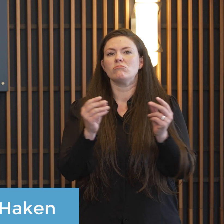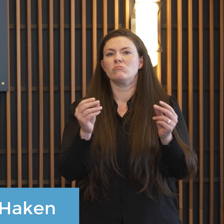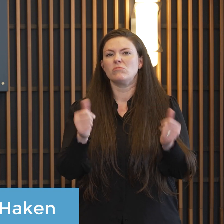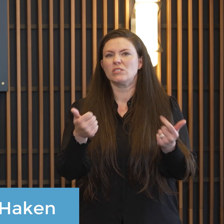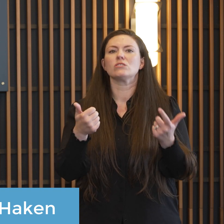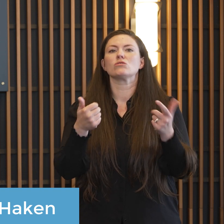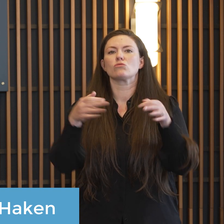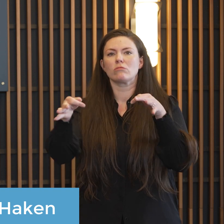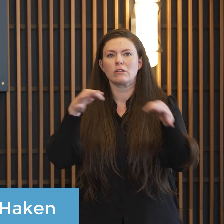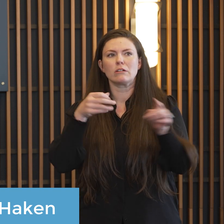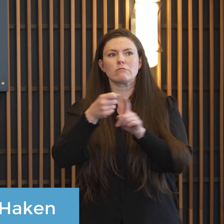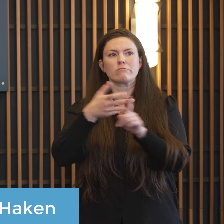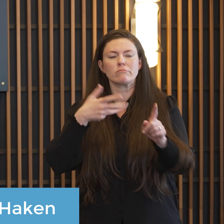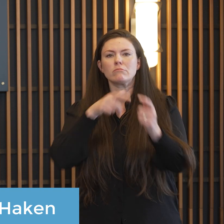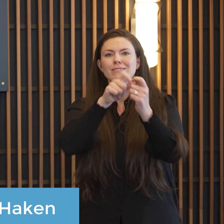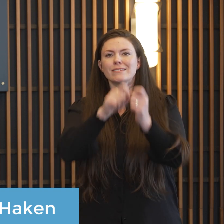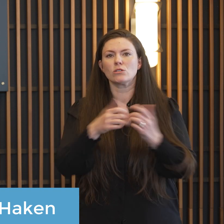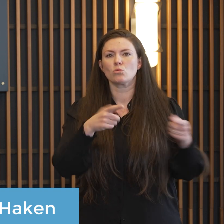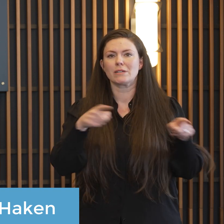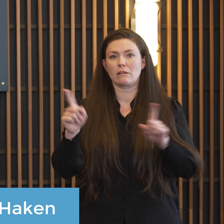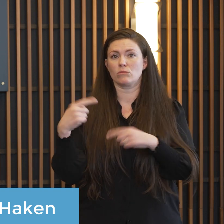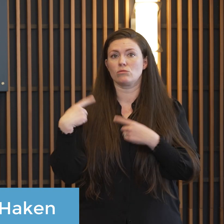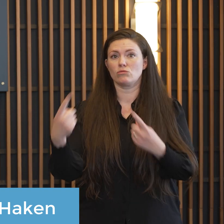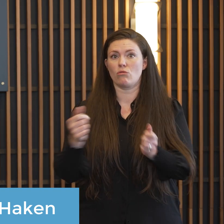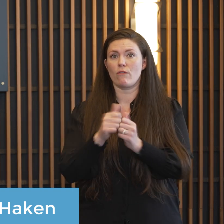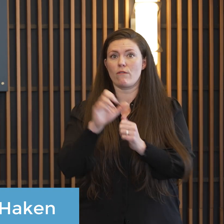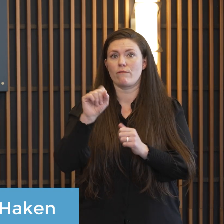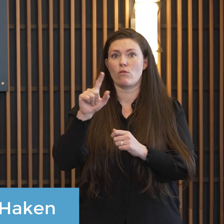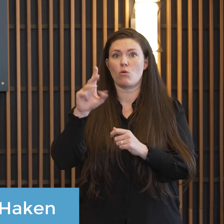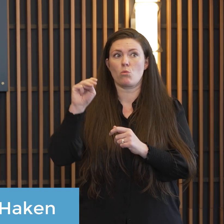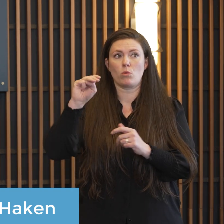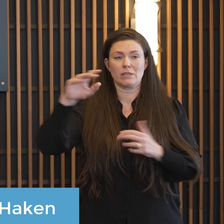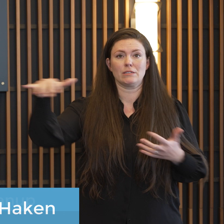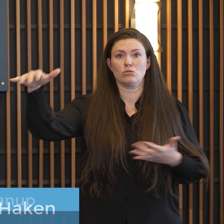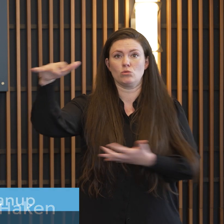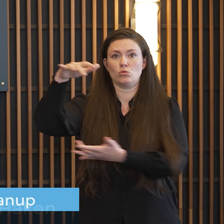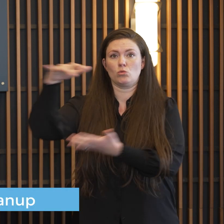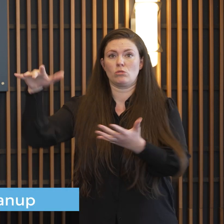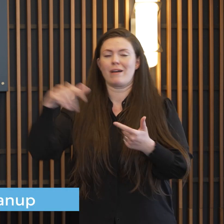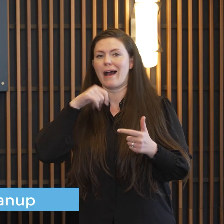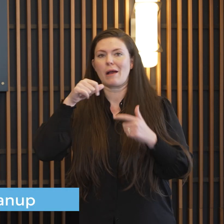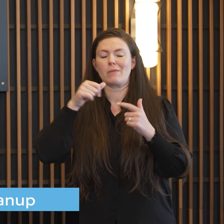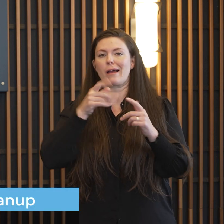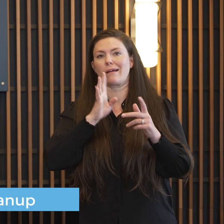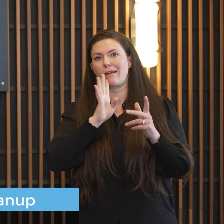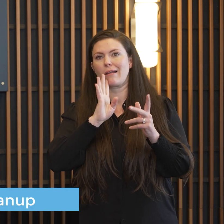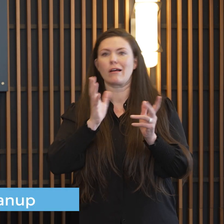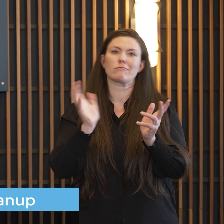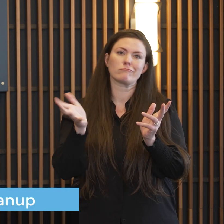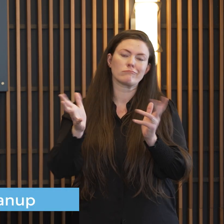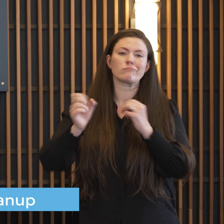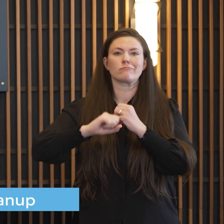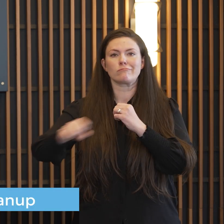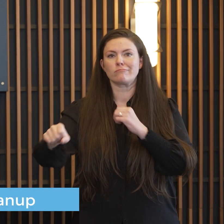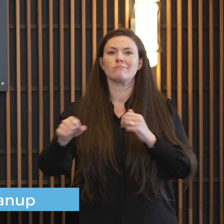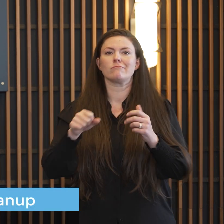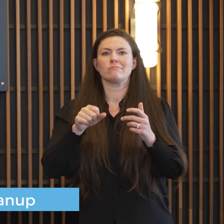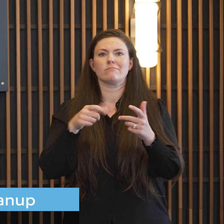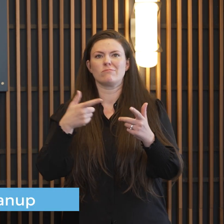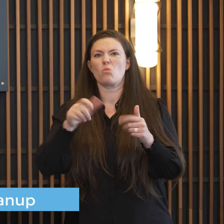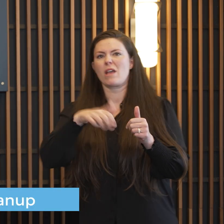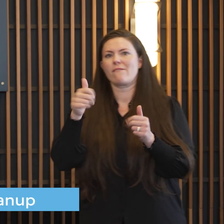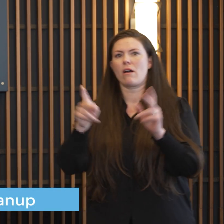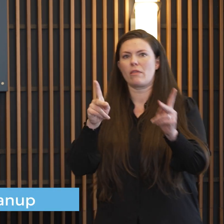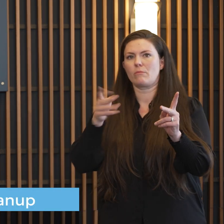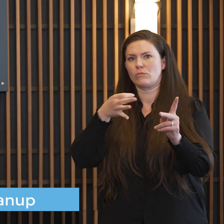comprehensive update on what's going on with with the storm and where we're at I'm not going to talk a lot because you know you have the experts over here they're going to tell you where we're at